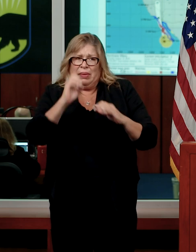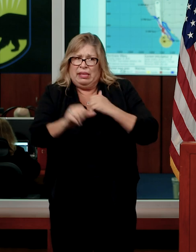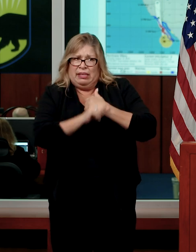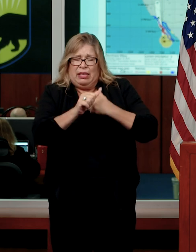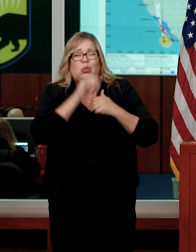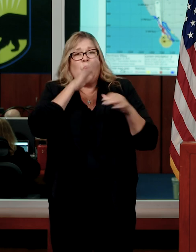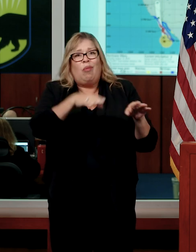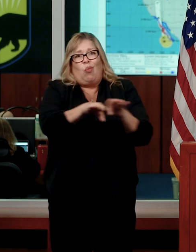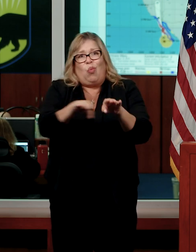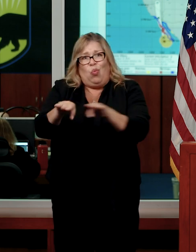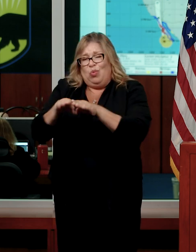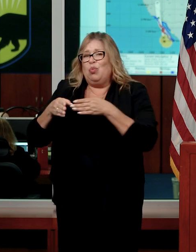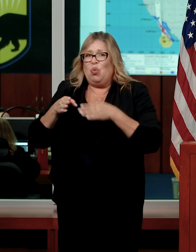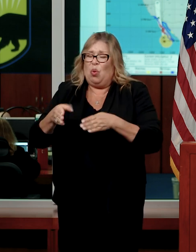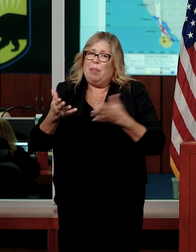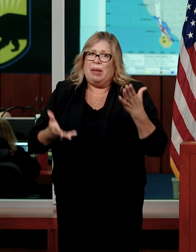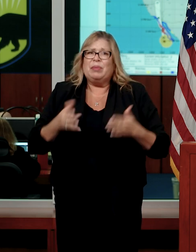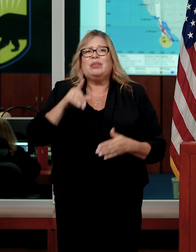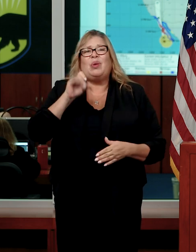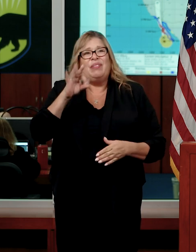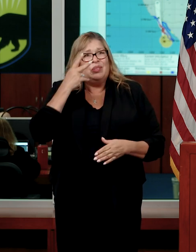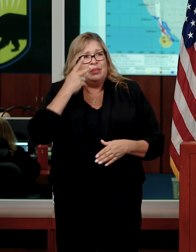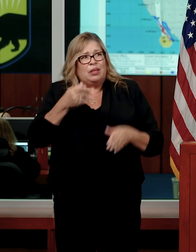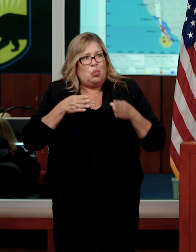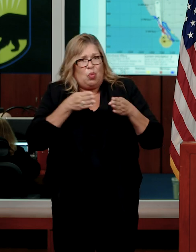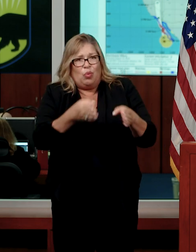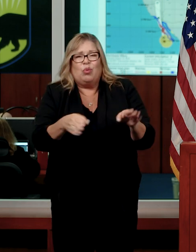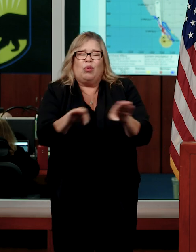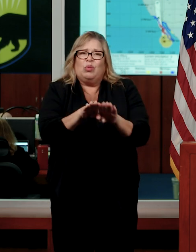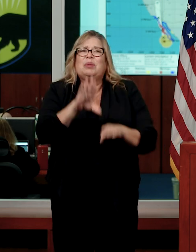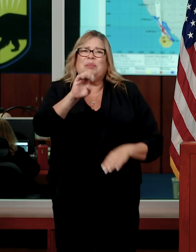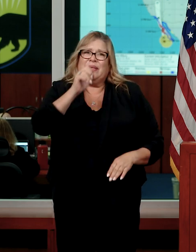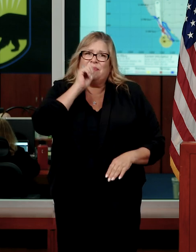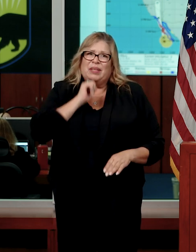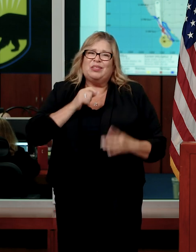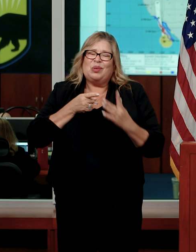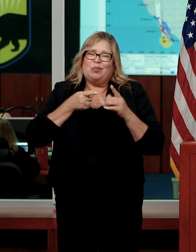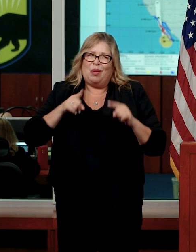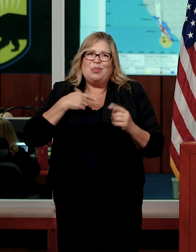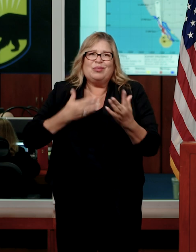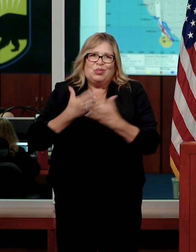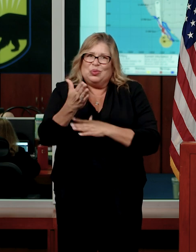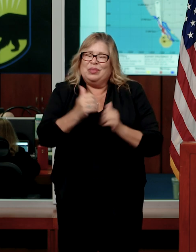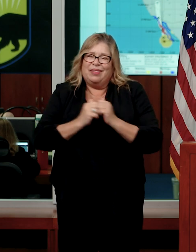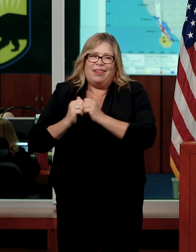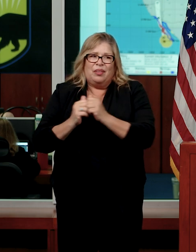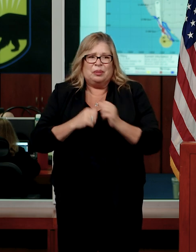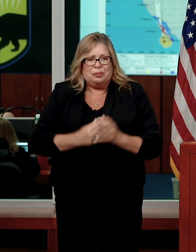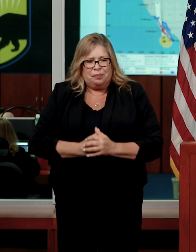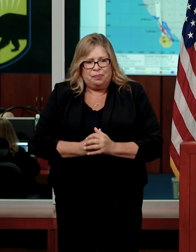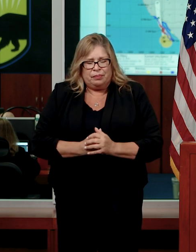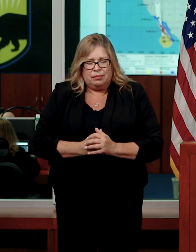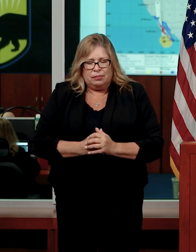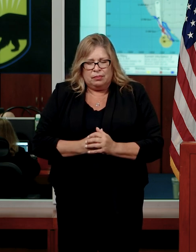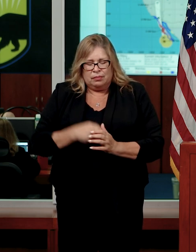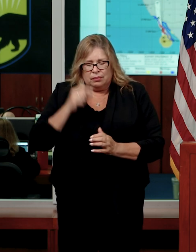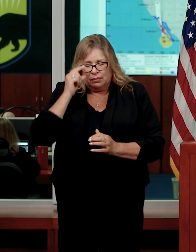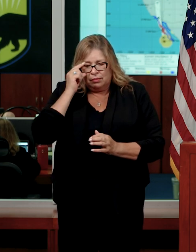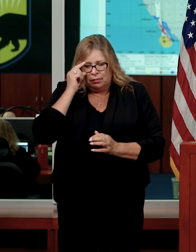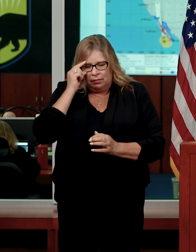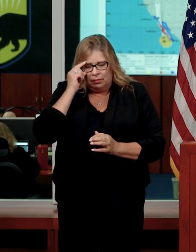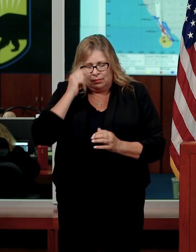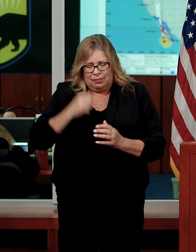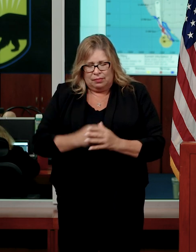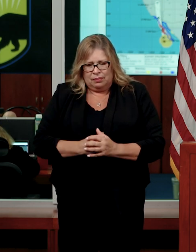safety. So please be patient with us as we get through this storm together. We're also experiencing, right now